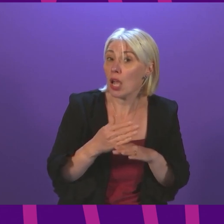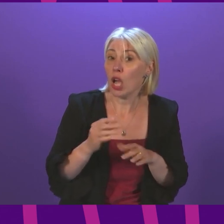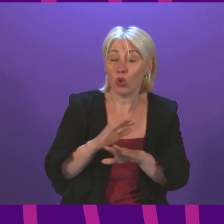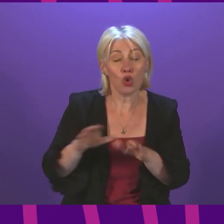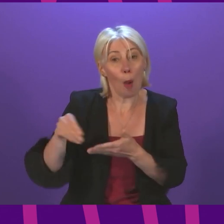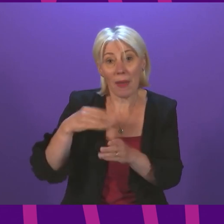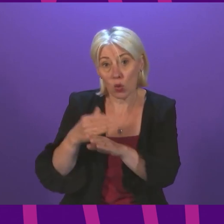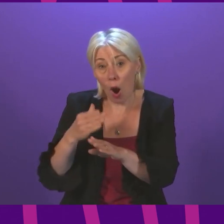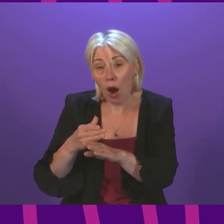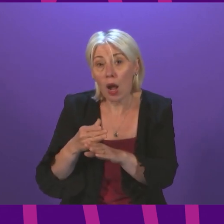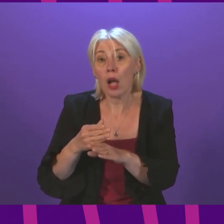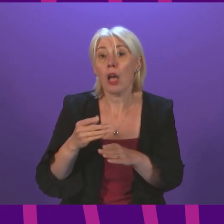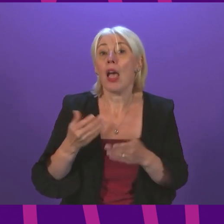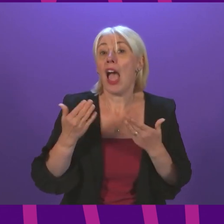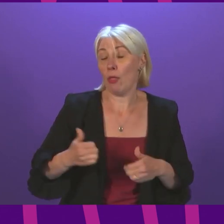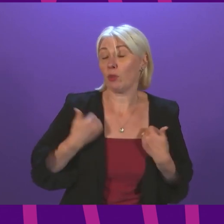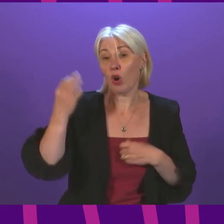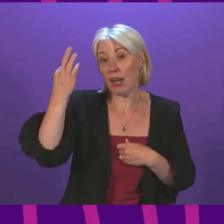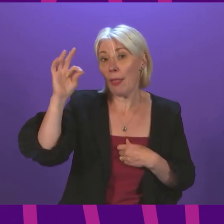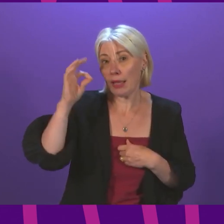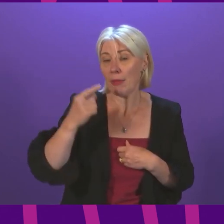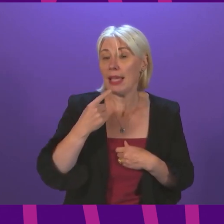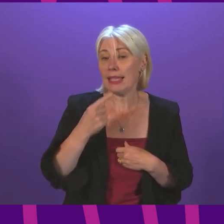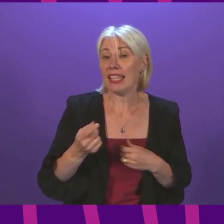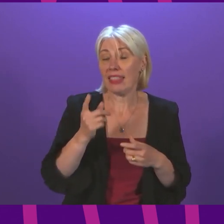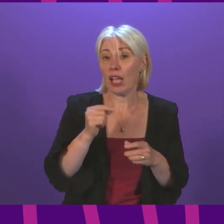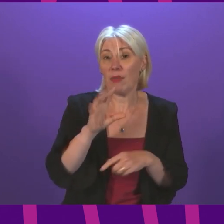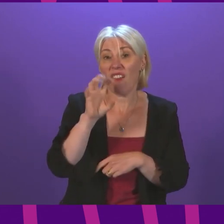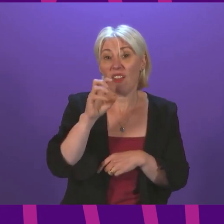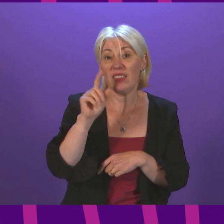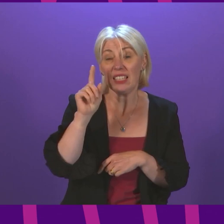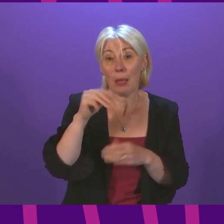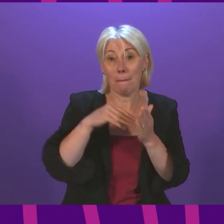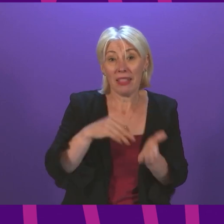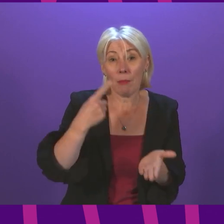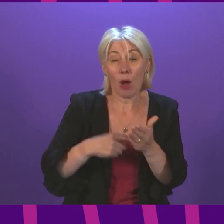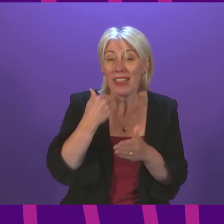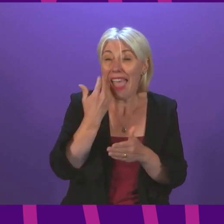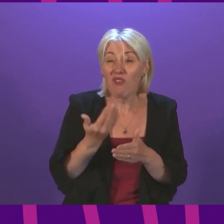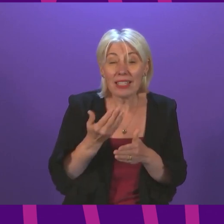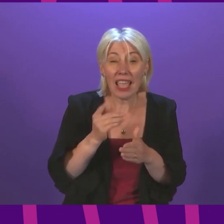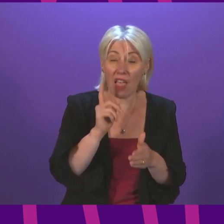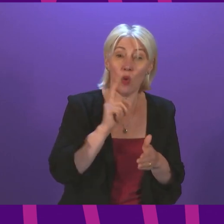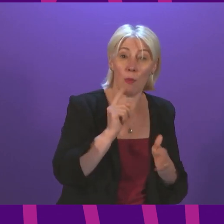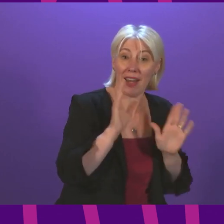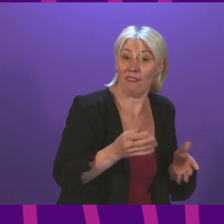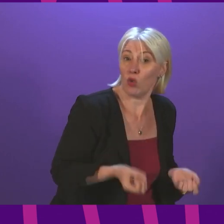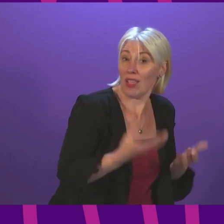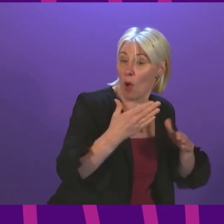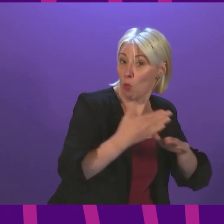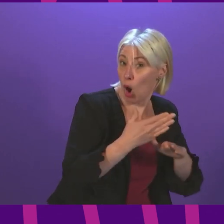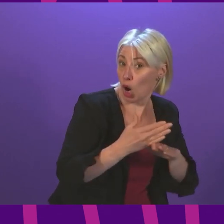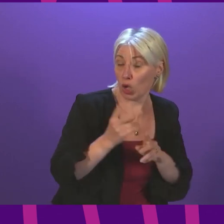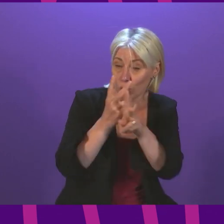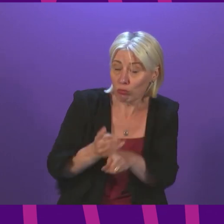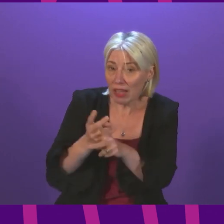this morning, at the Equalities and Human Rights Committee, we heard that that can cost £15 million a day. So, does the member recognise that actually the world of work is